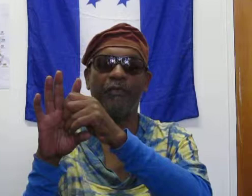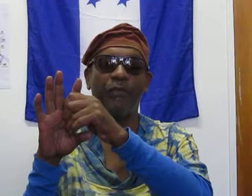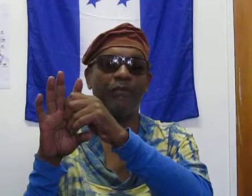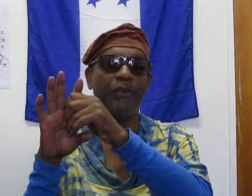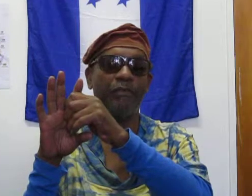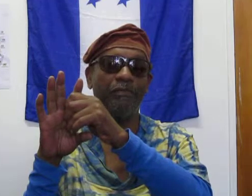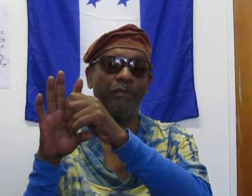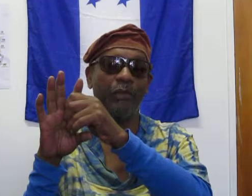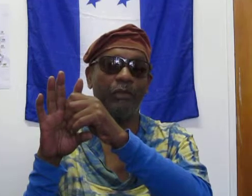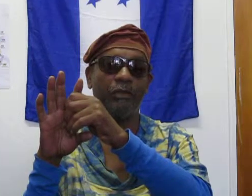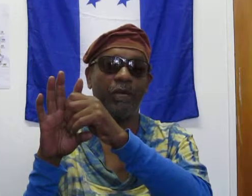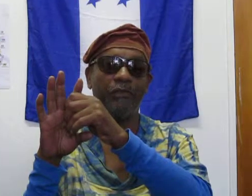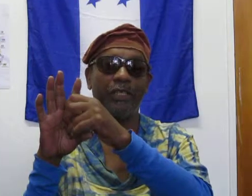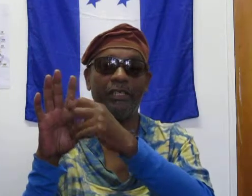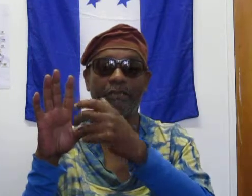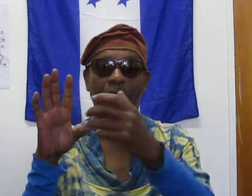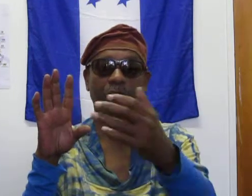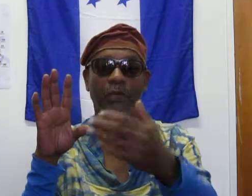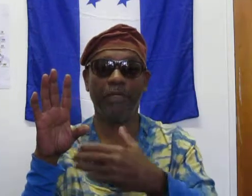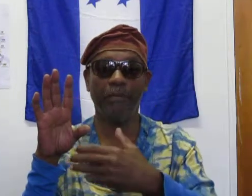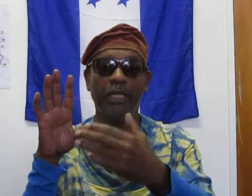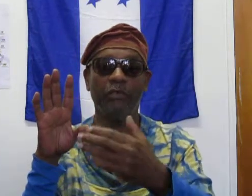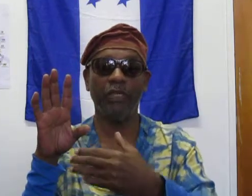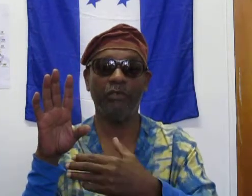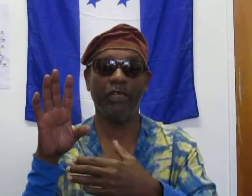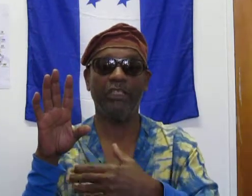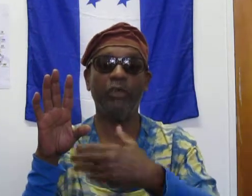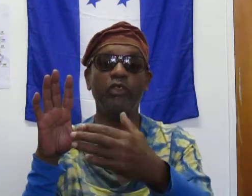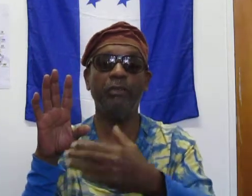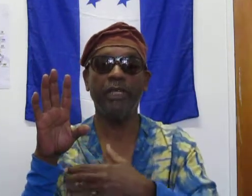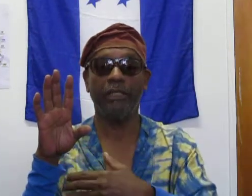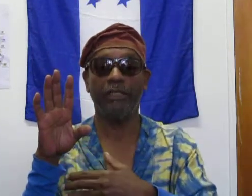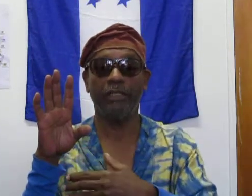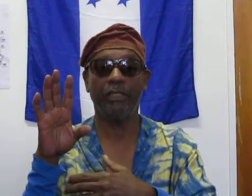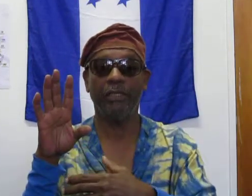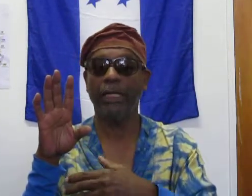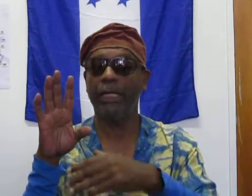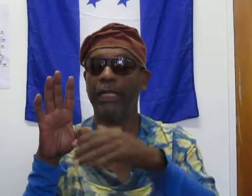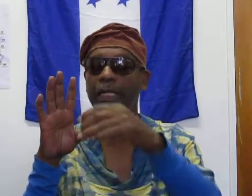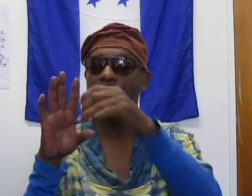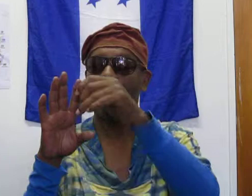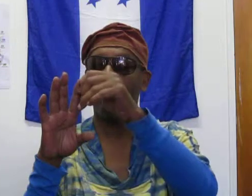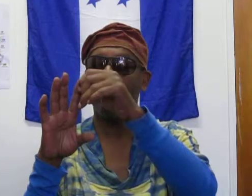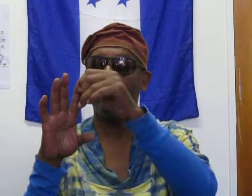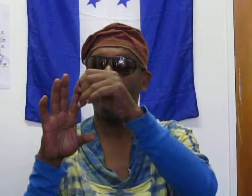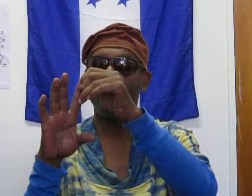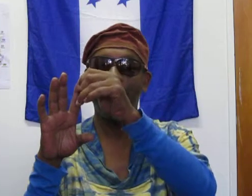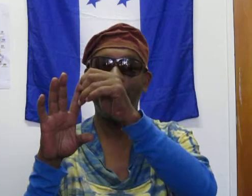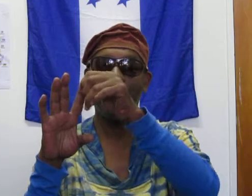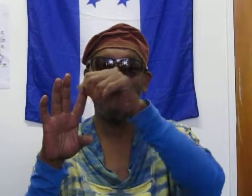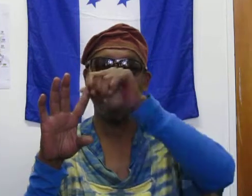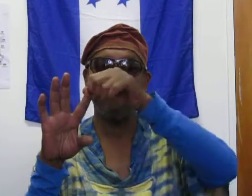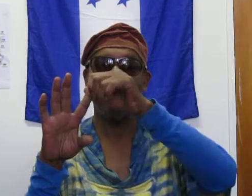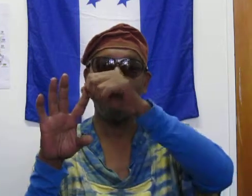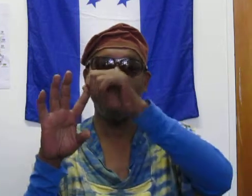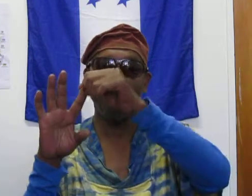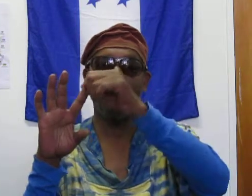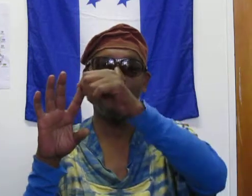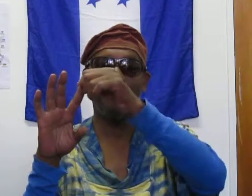from, from, well, quite frankly, when we're, the media, we're doing like social media, you know, and so, what's happening is this is the only group right